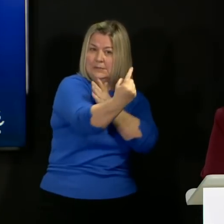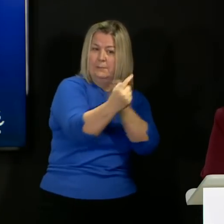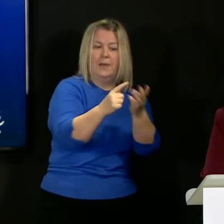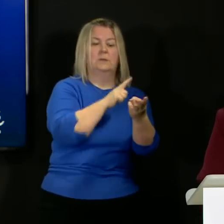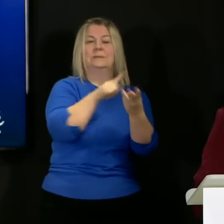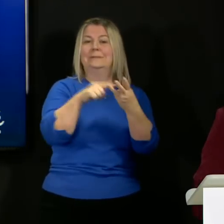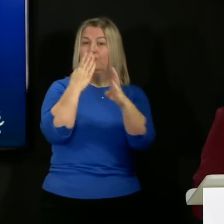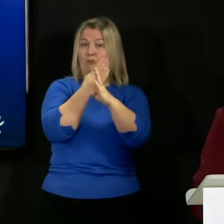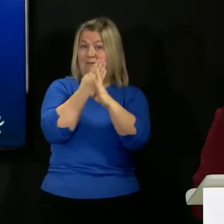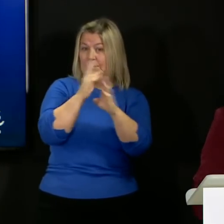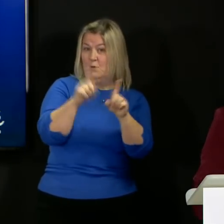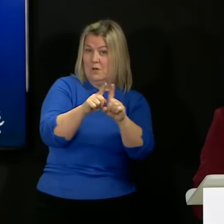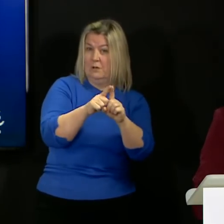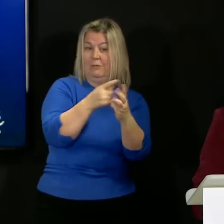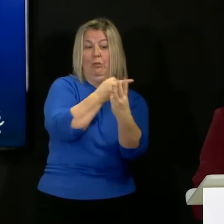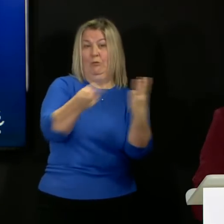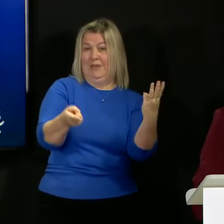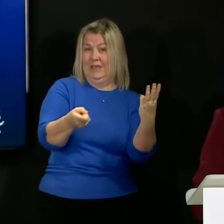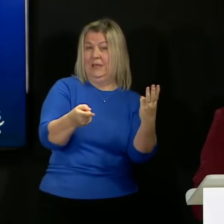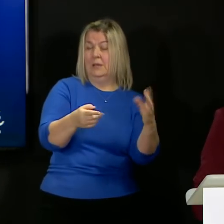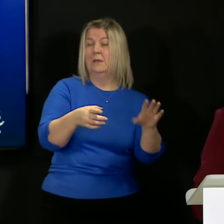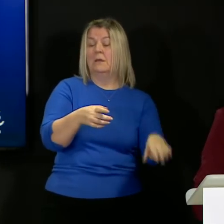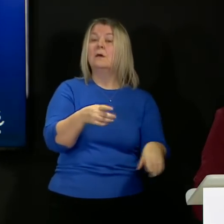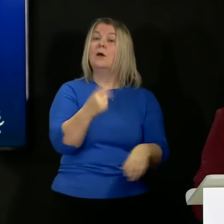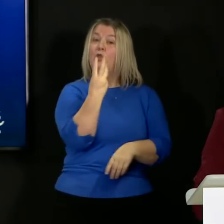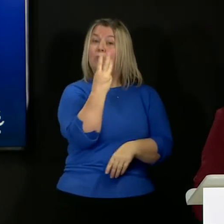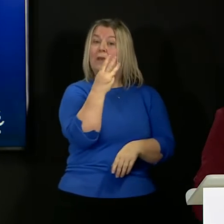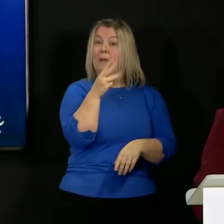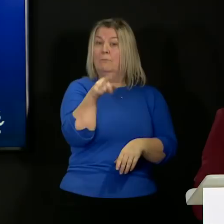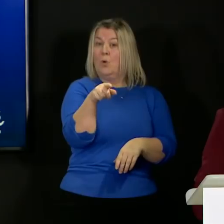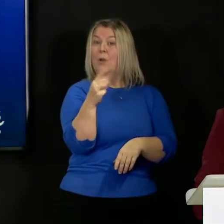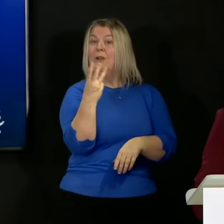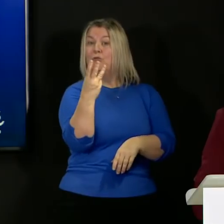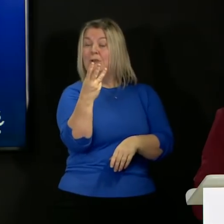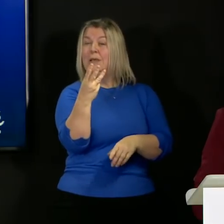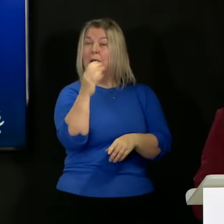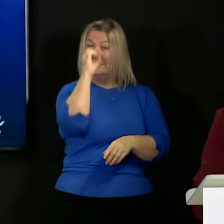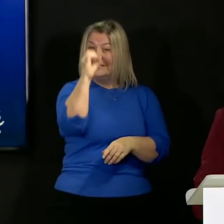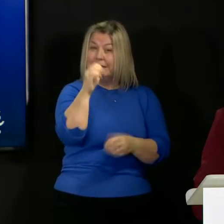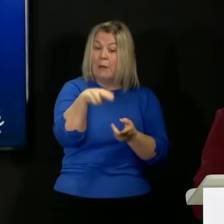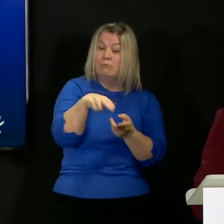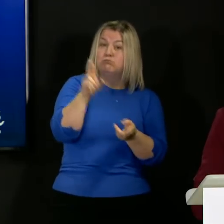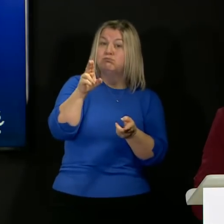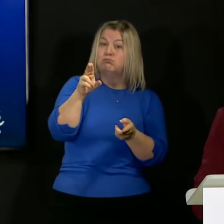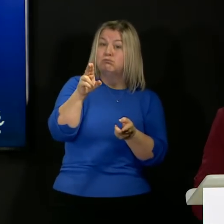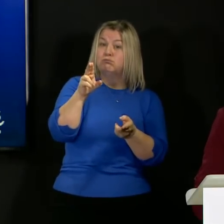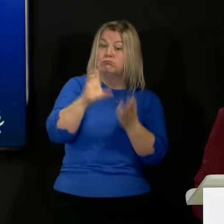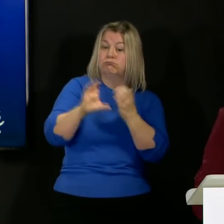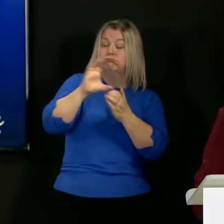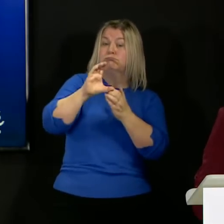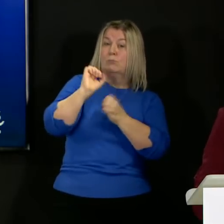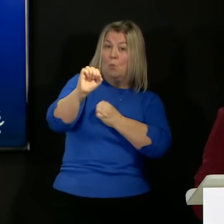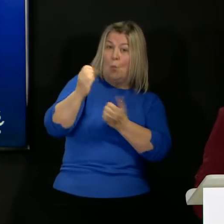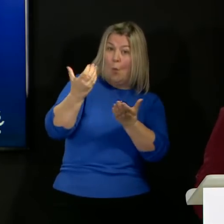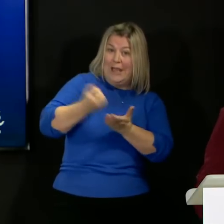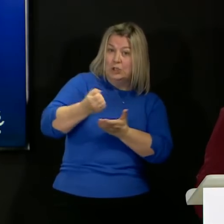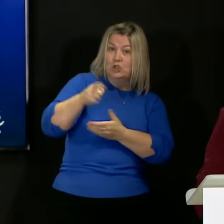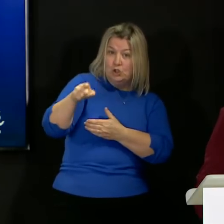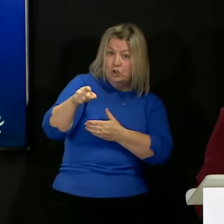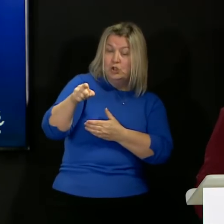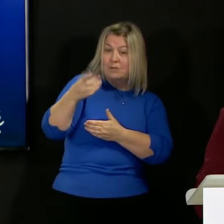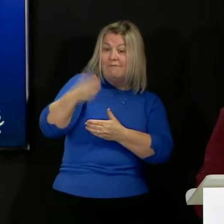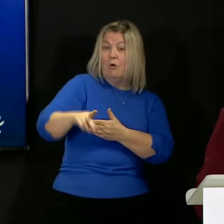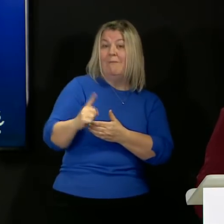private providers. The 3.3% uplift that I agreed payable from the 1st of April was in